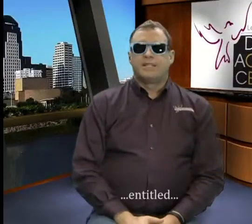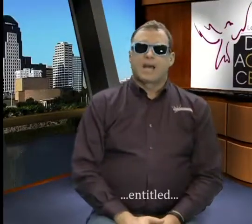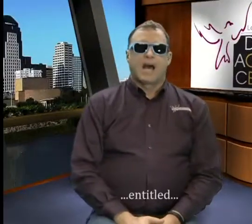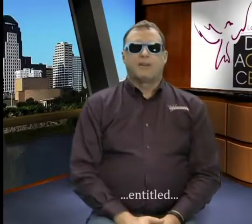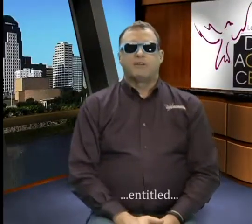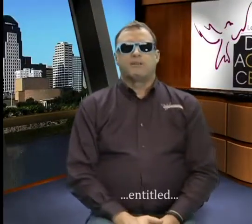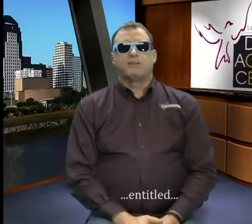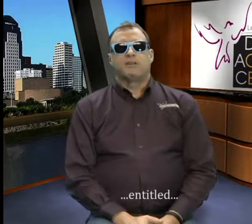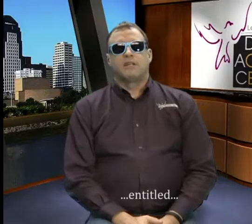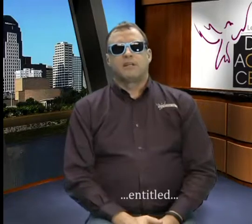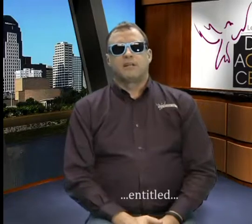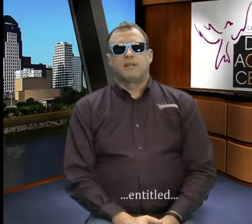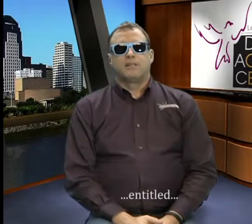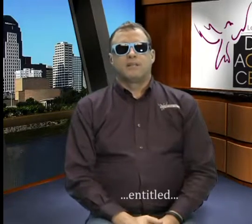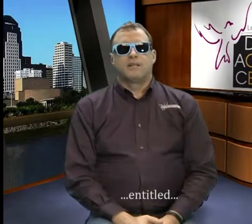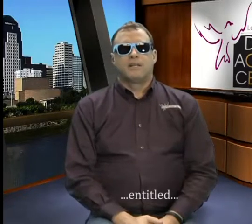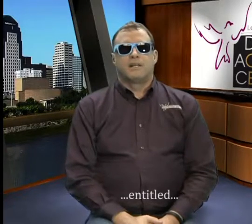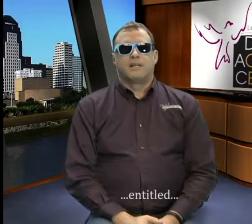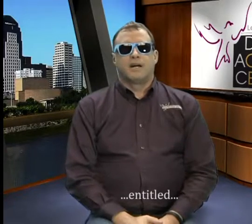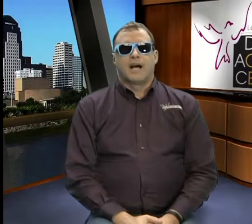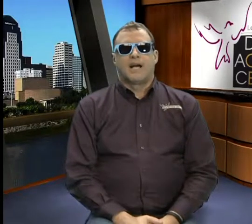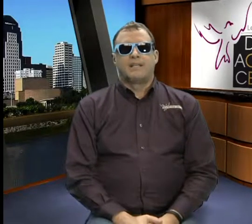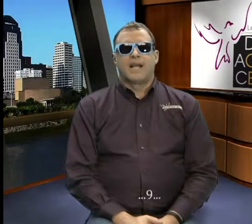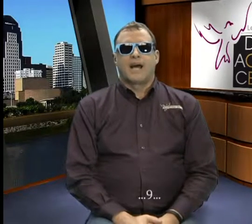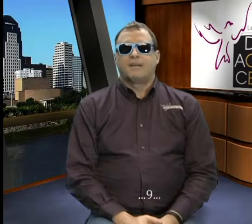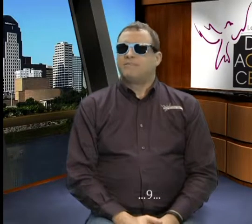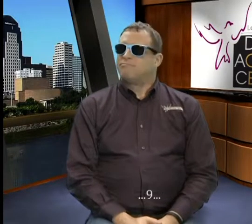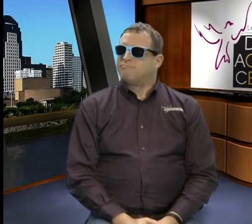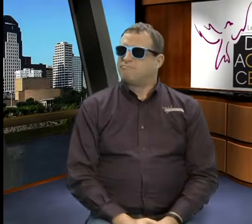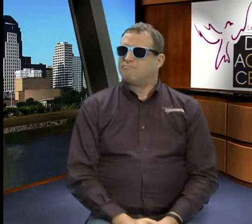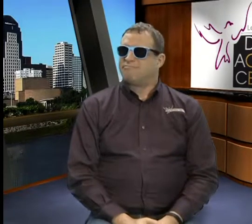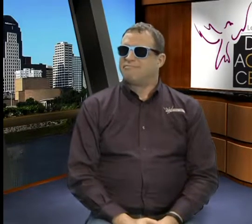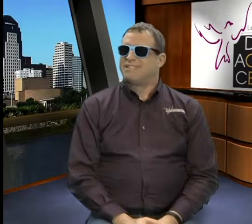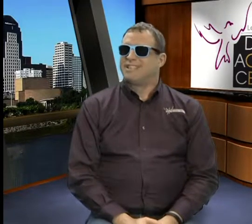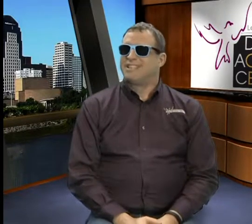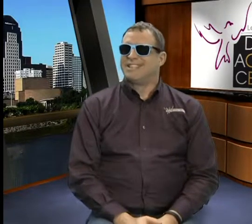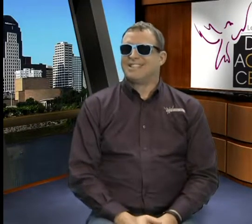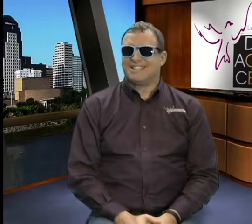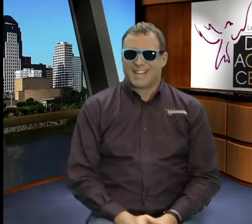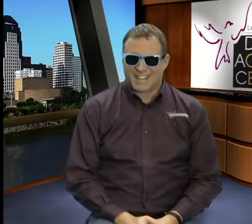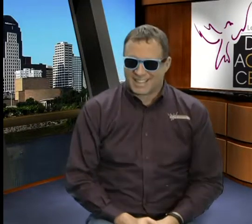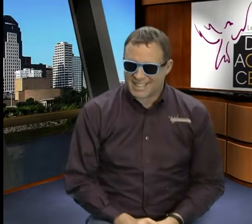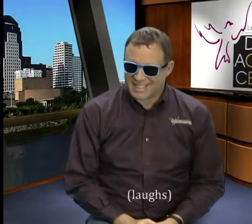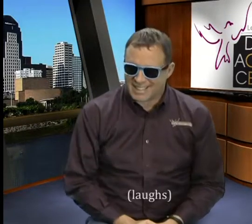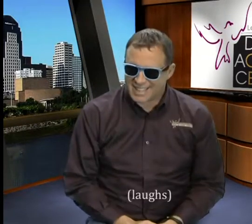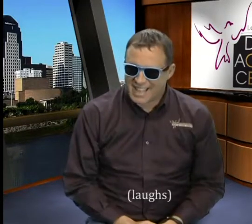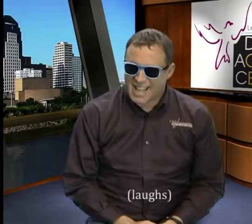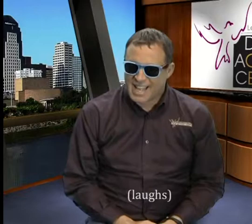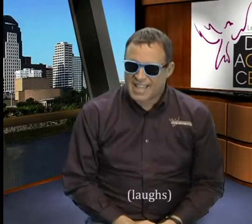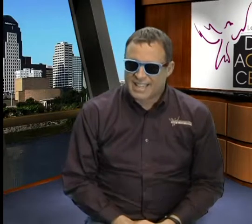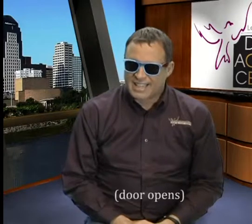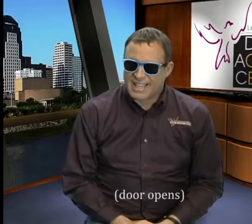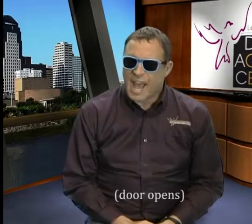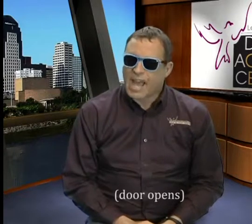Entitled... Nine